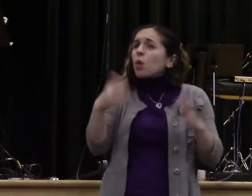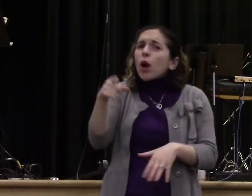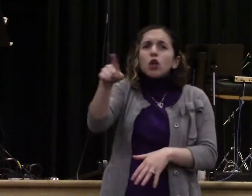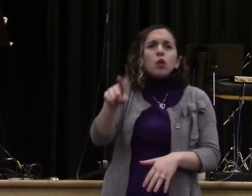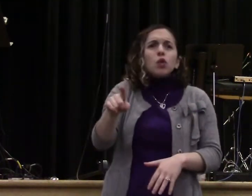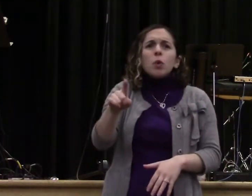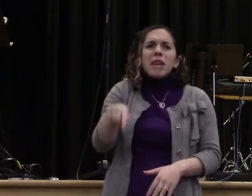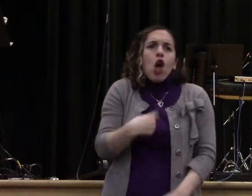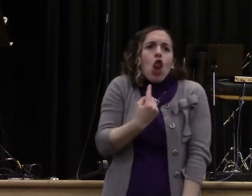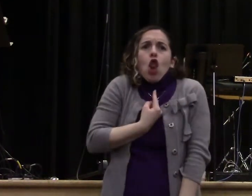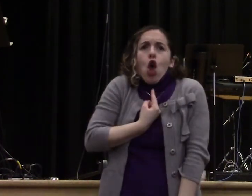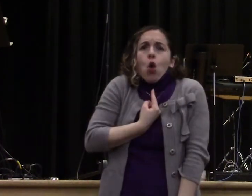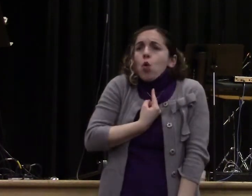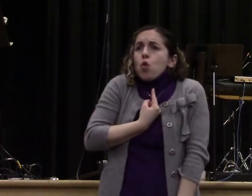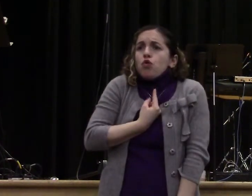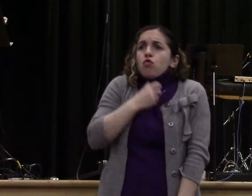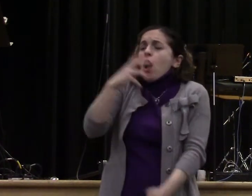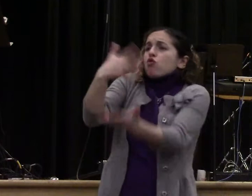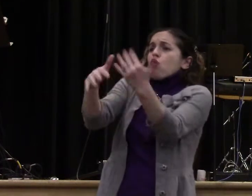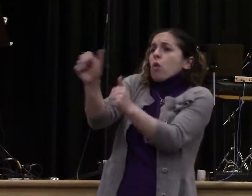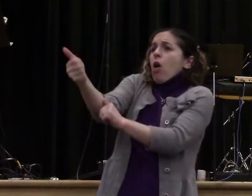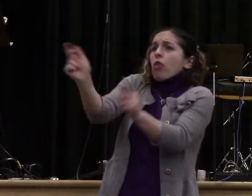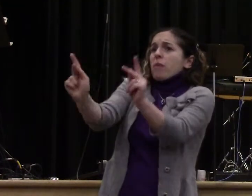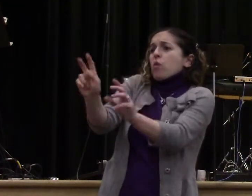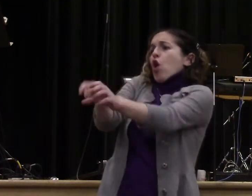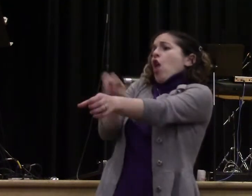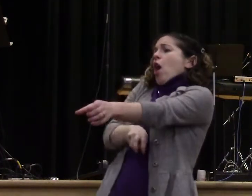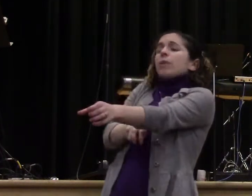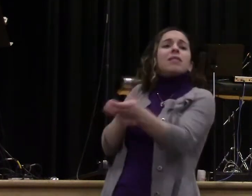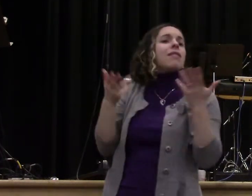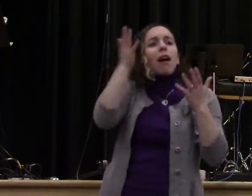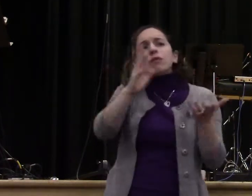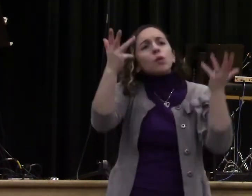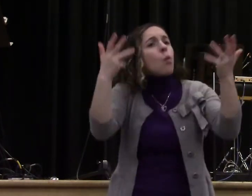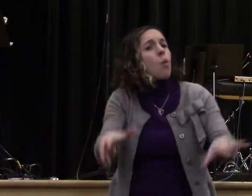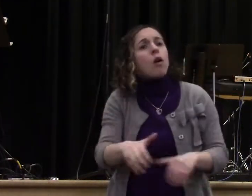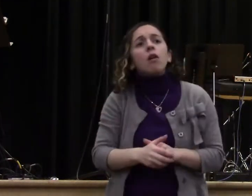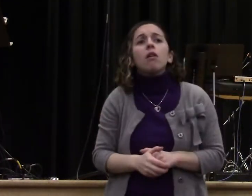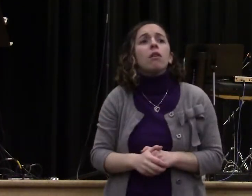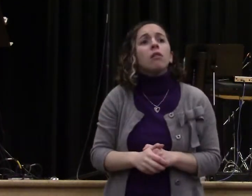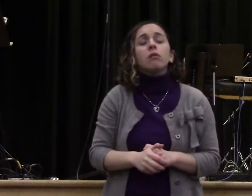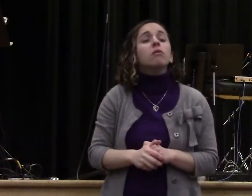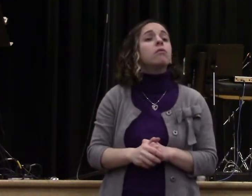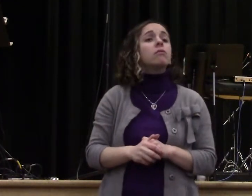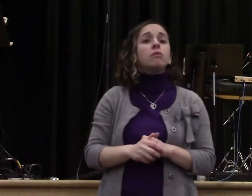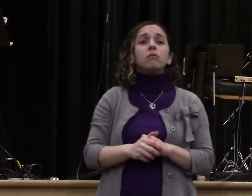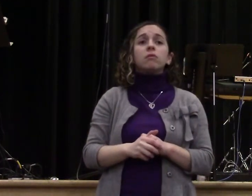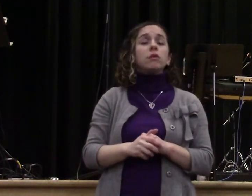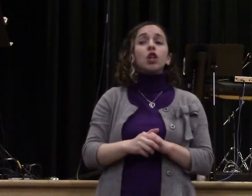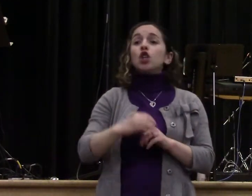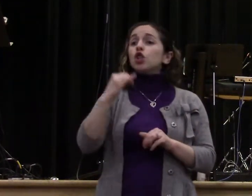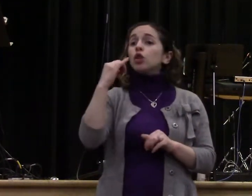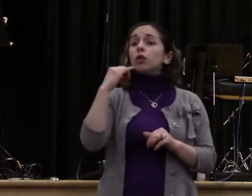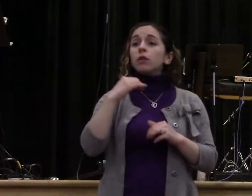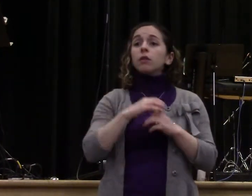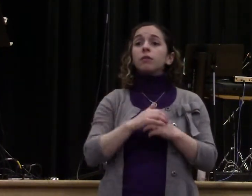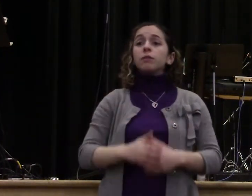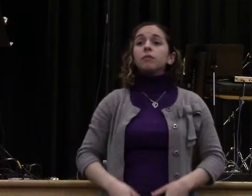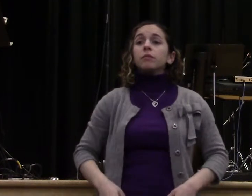beginning, and it will be God's plan in the end. You can take a season in your life and try to run away from relationships, run away from